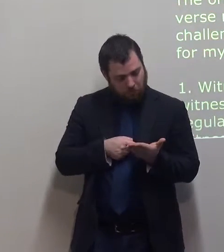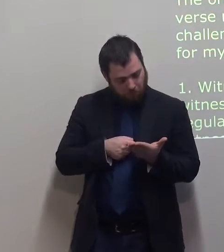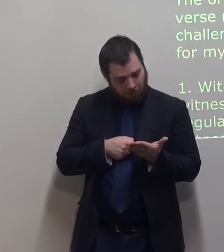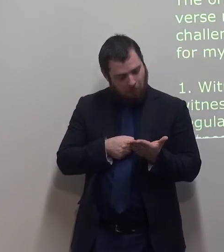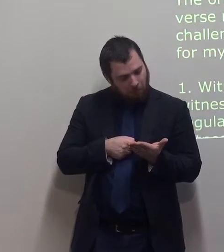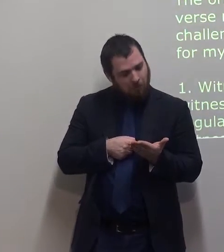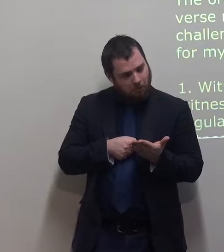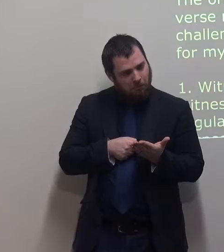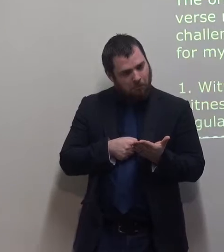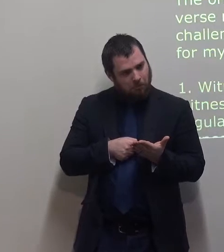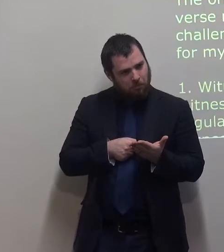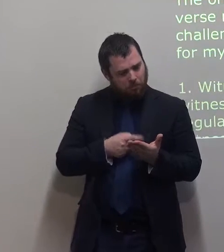Do I have to plan for my life?